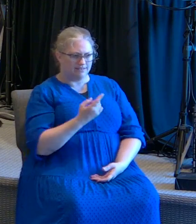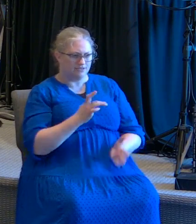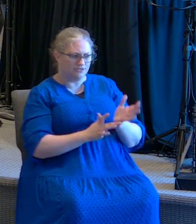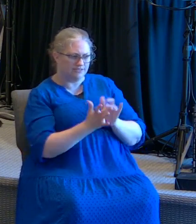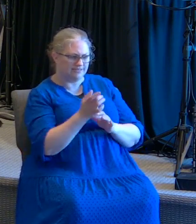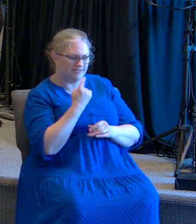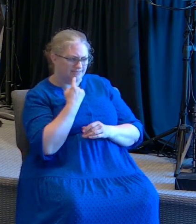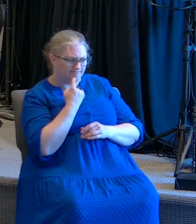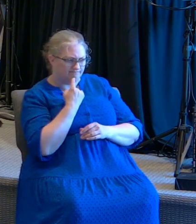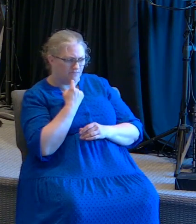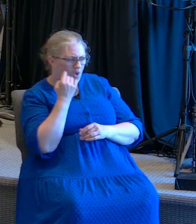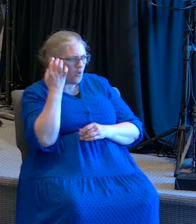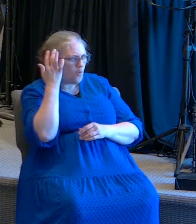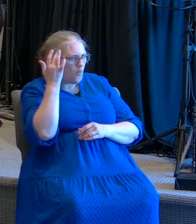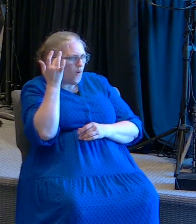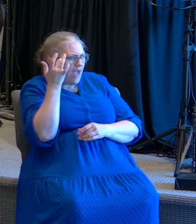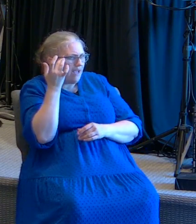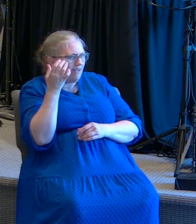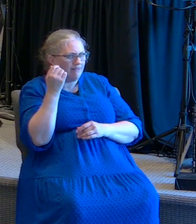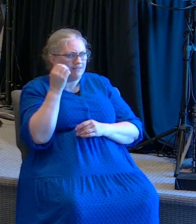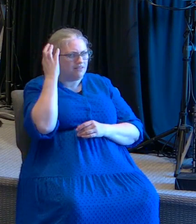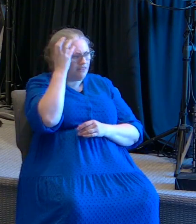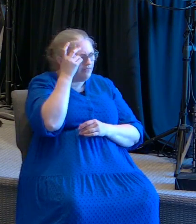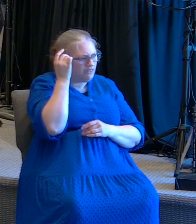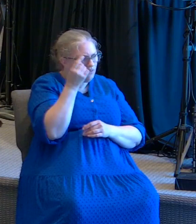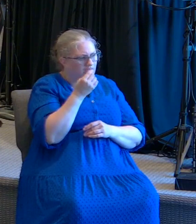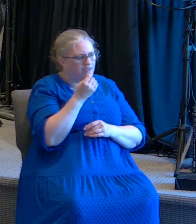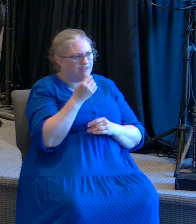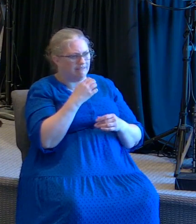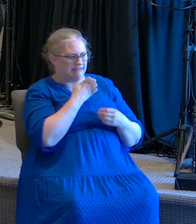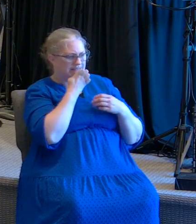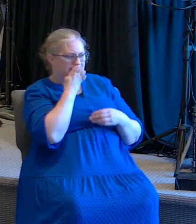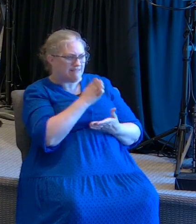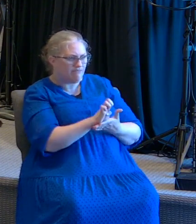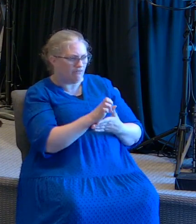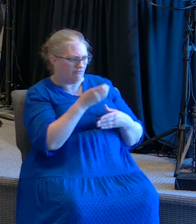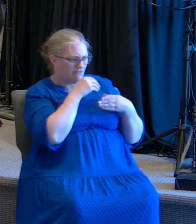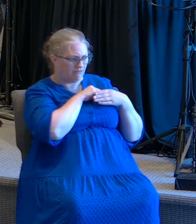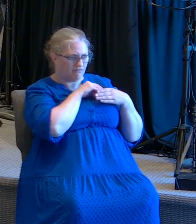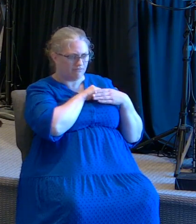Y le dice, ¿por qué piensas en tu corazón maldad?